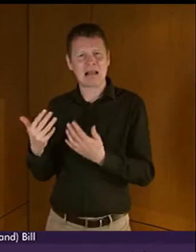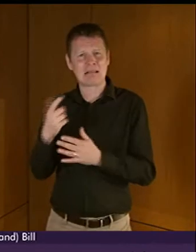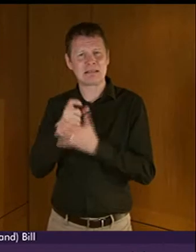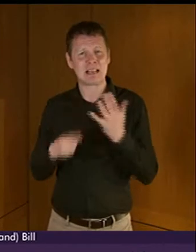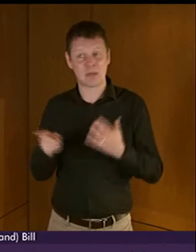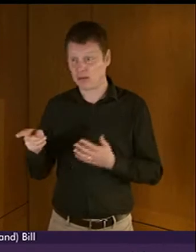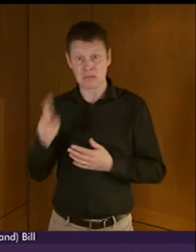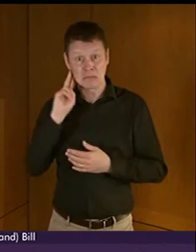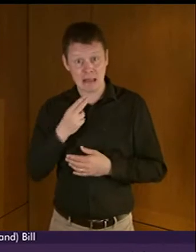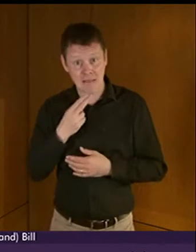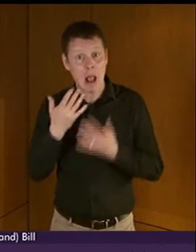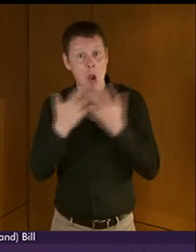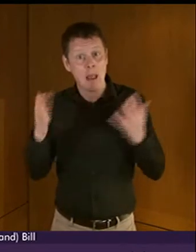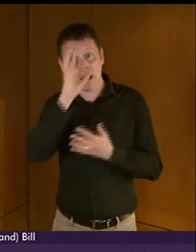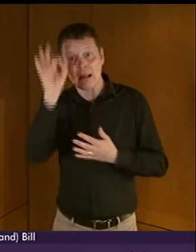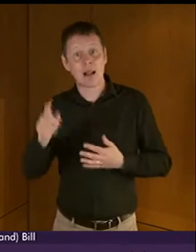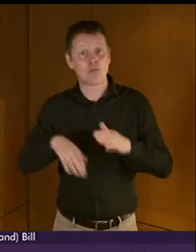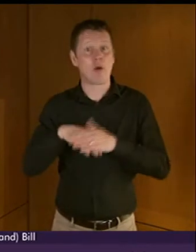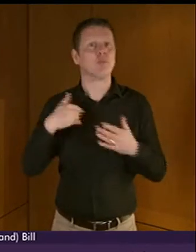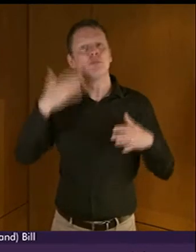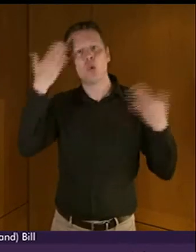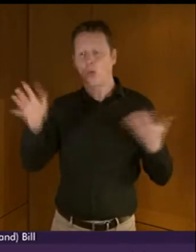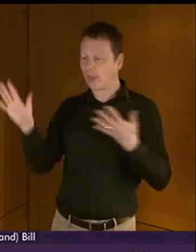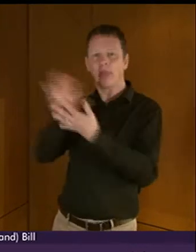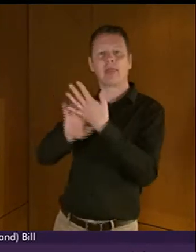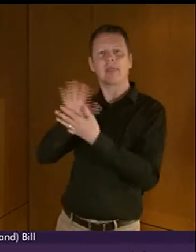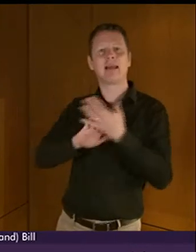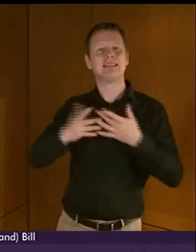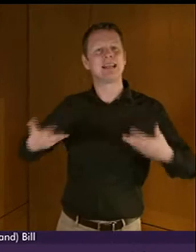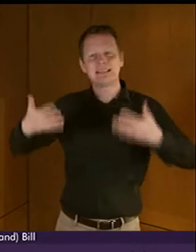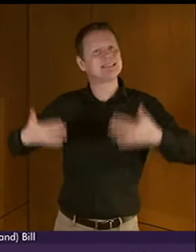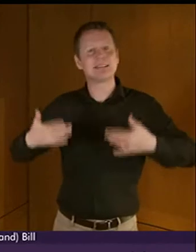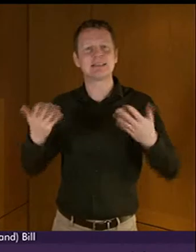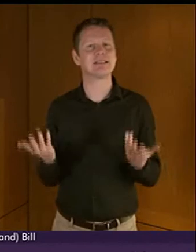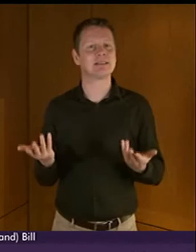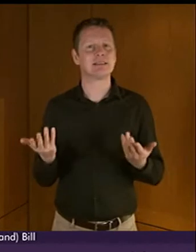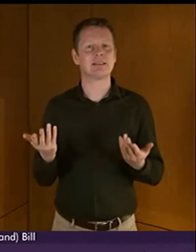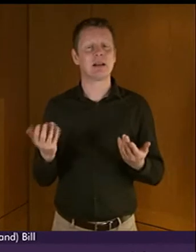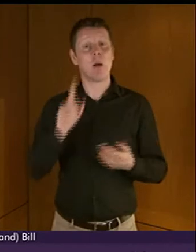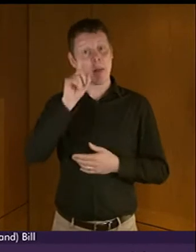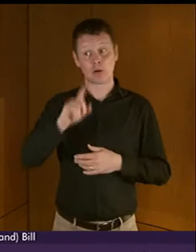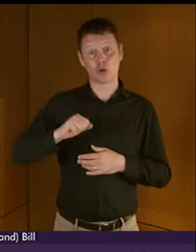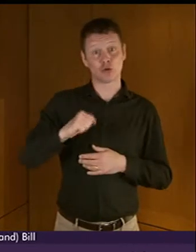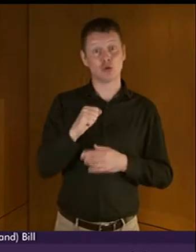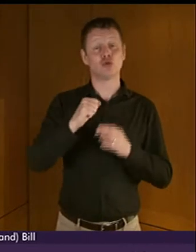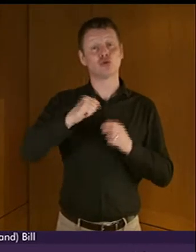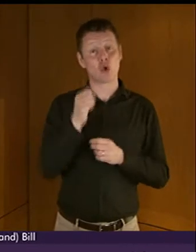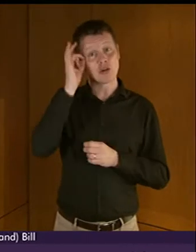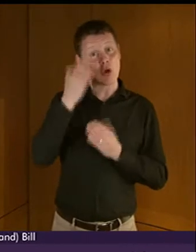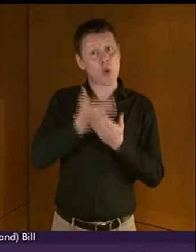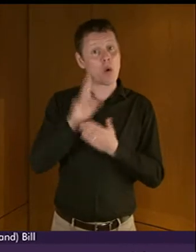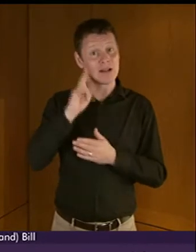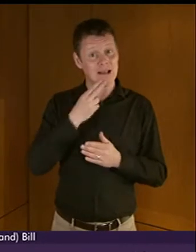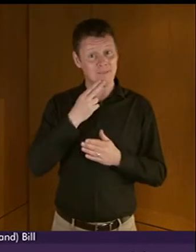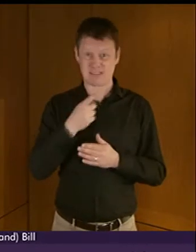Well, we just don't know. But the statistics from the Scottish Council on deafness do show that up to